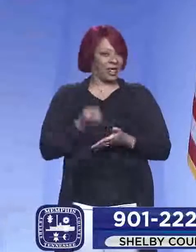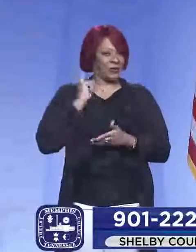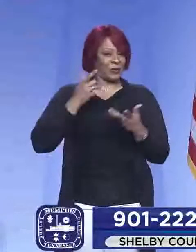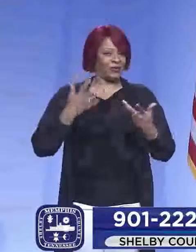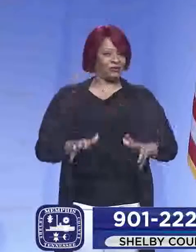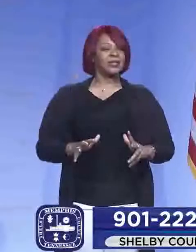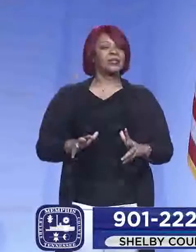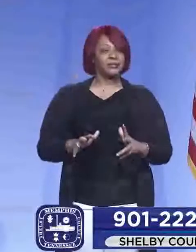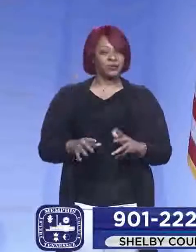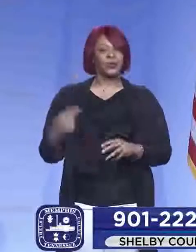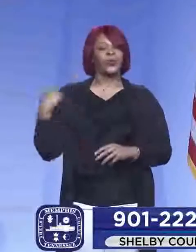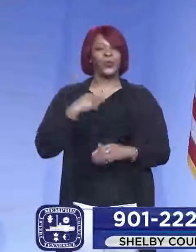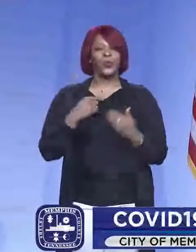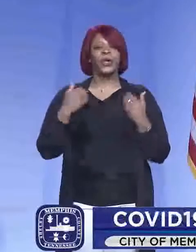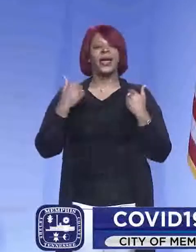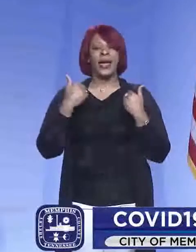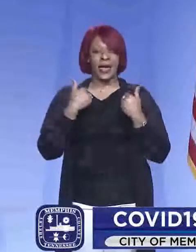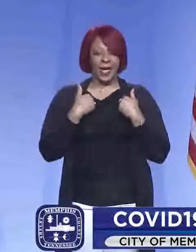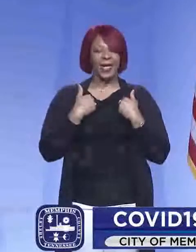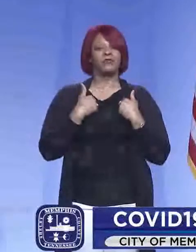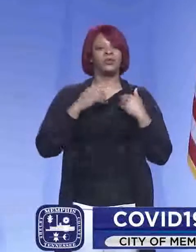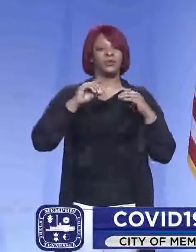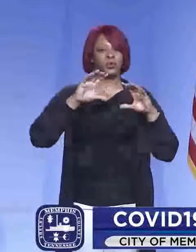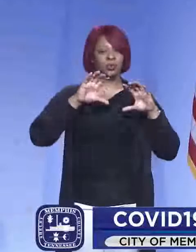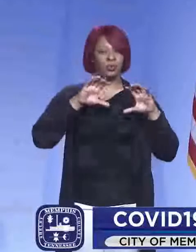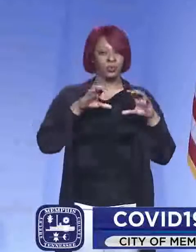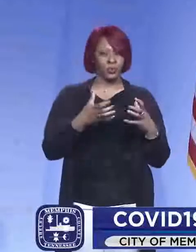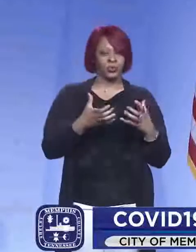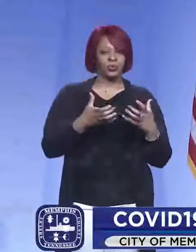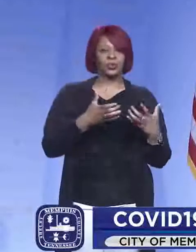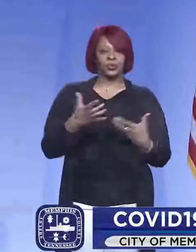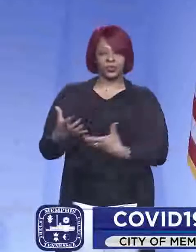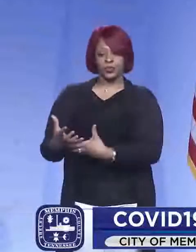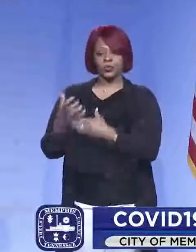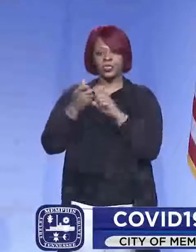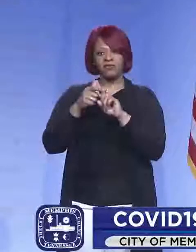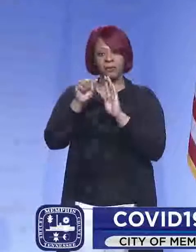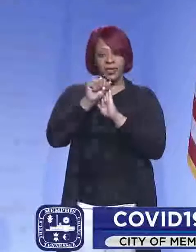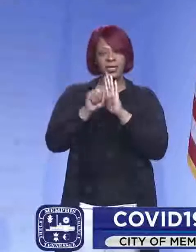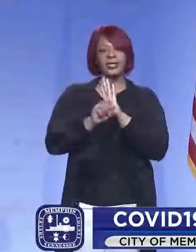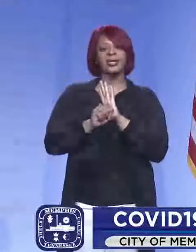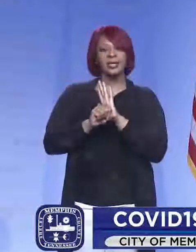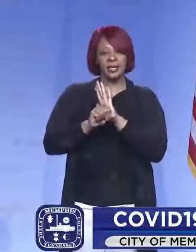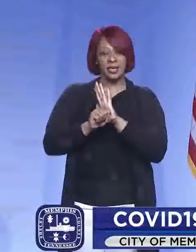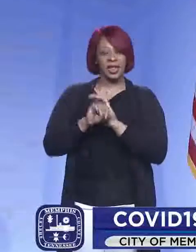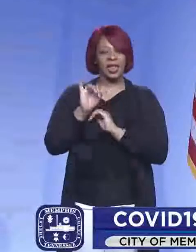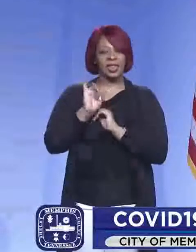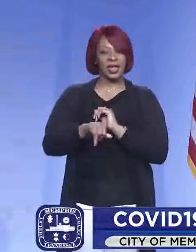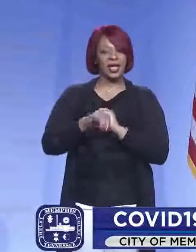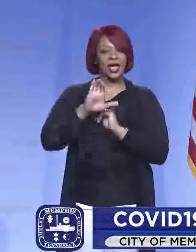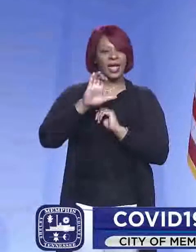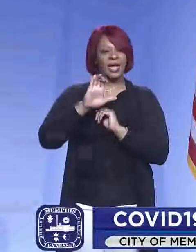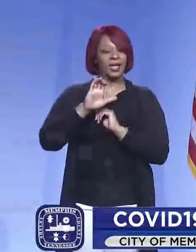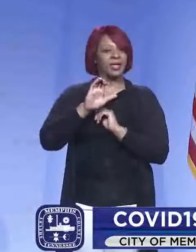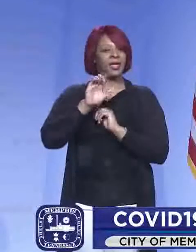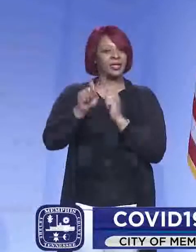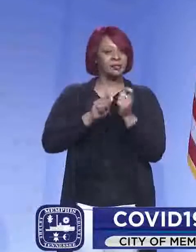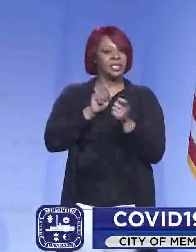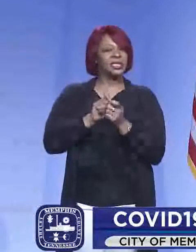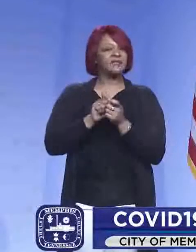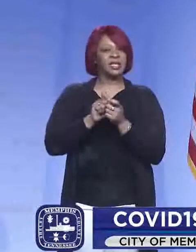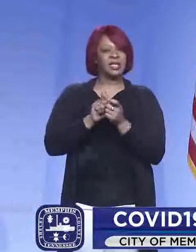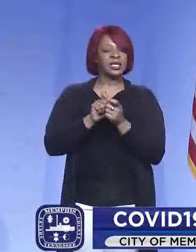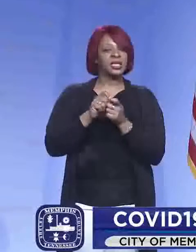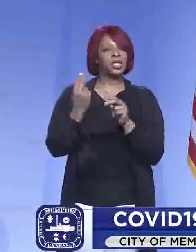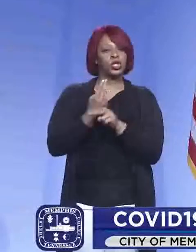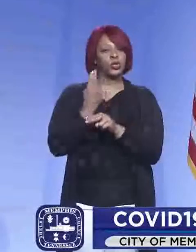Uh, we have Accu coolers that were Accu coolers that were received from the state. Uh, those are, uh, specifically, uh,